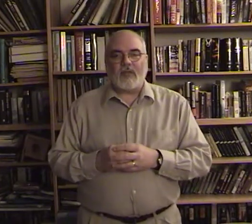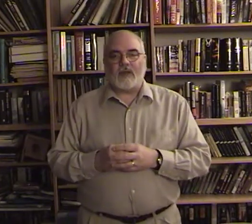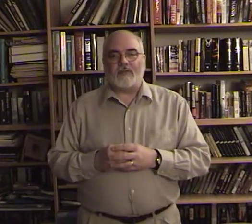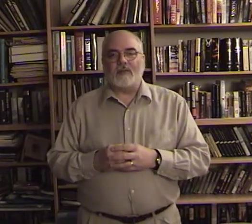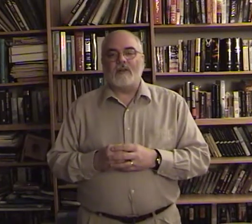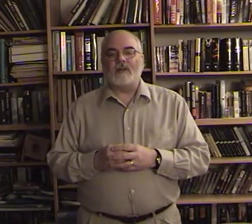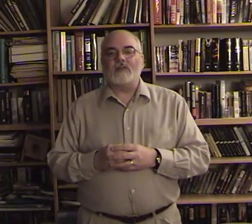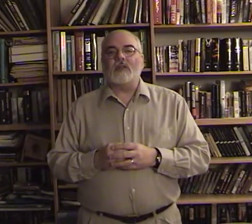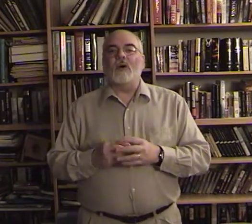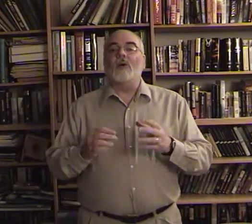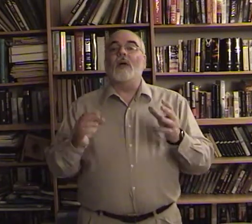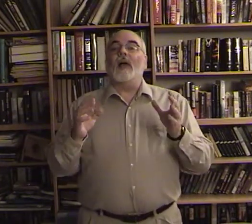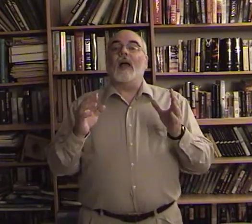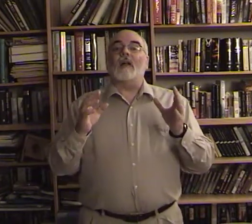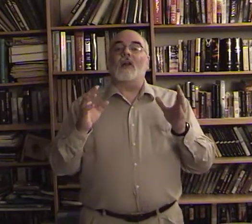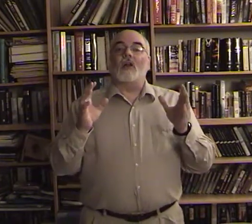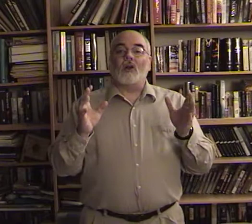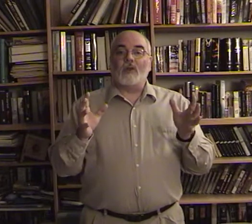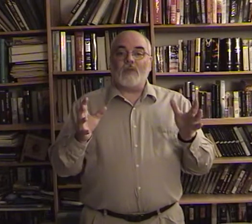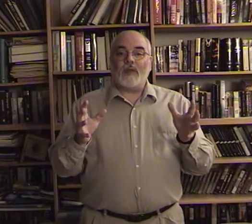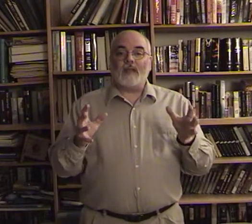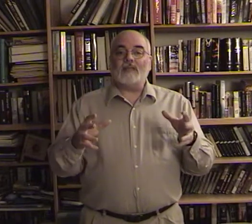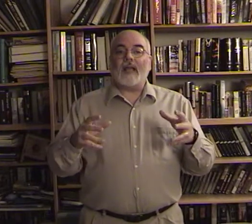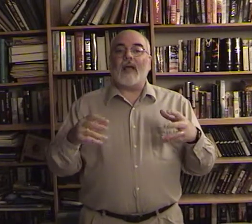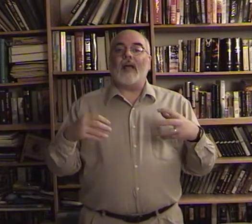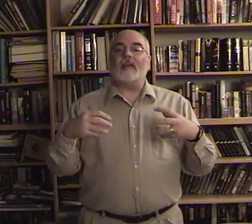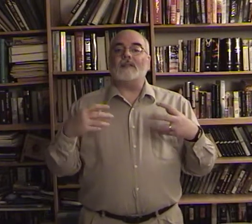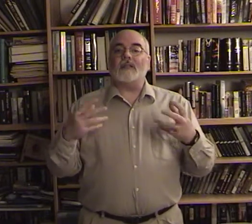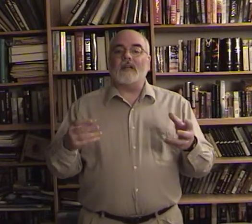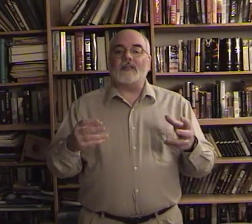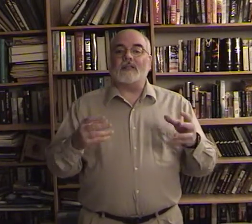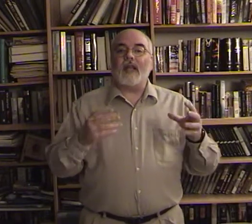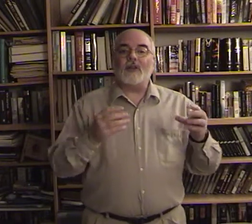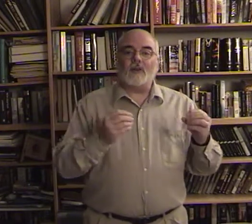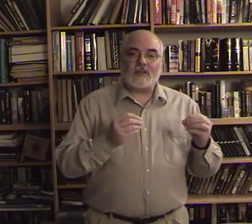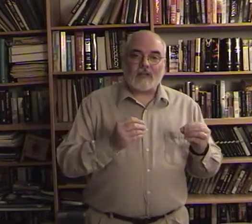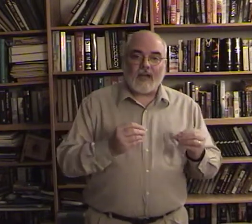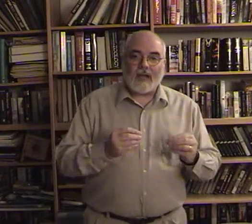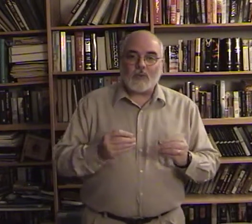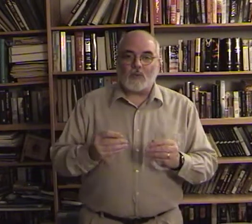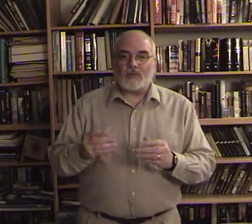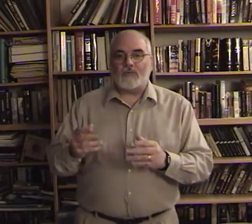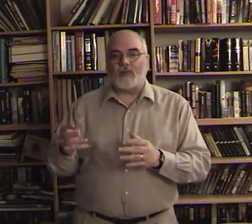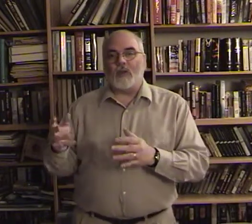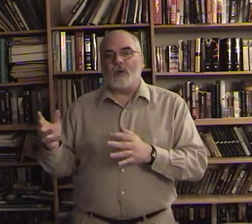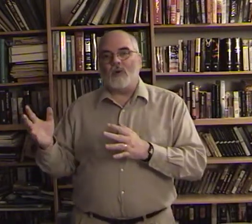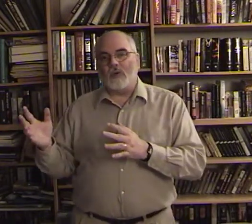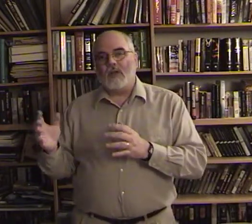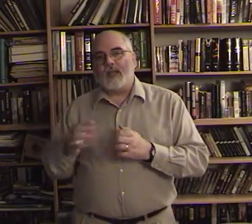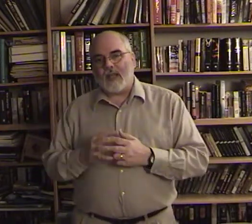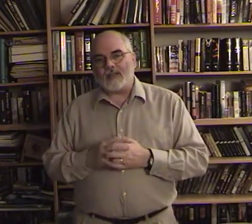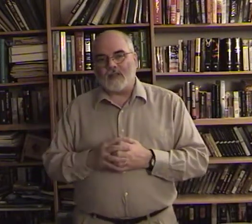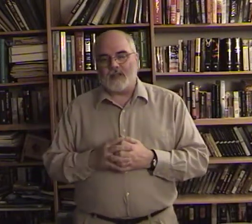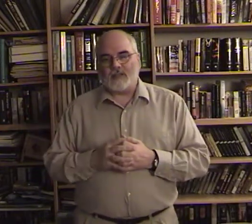deaf so learn things as sentences and your signs will flow as sentences